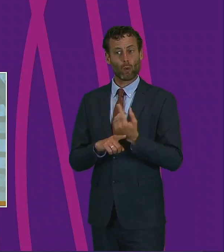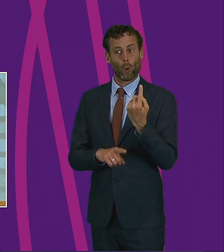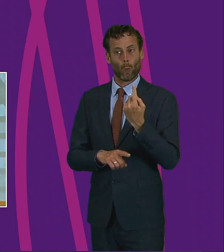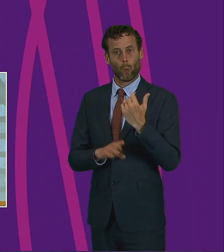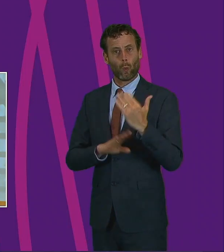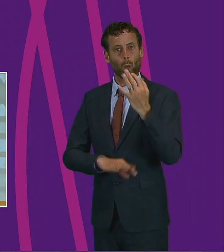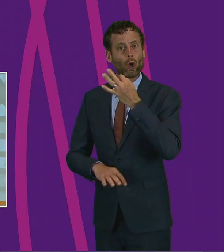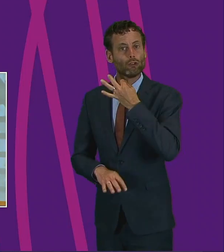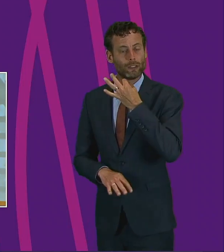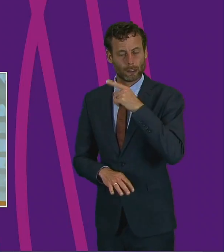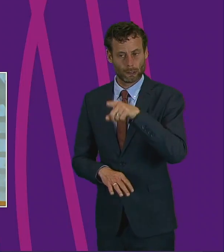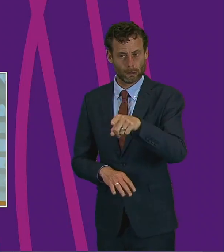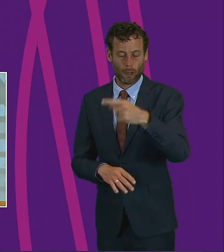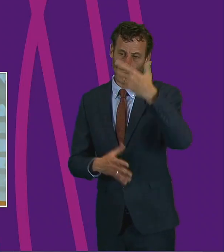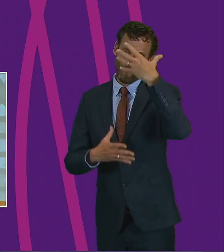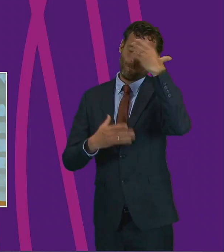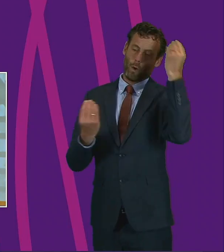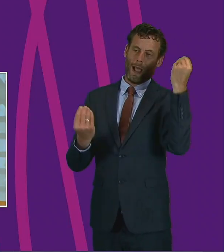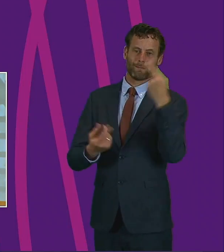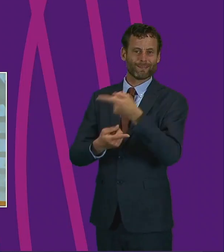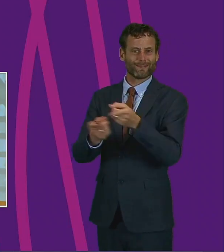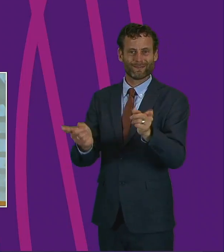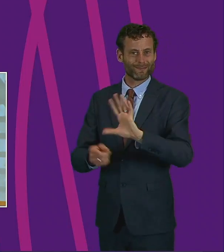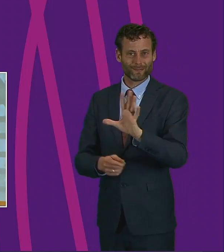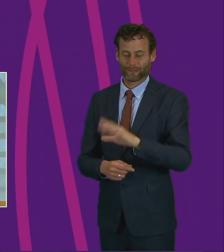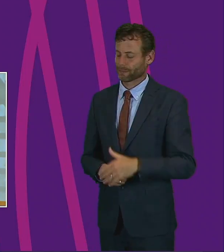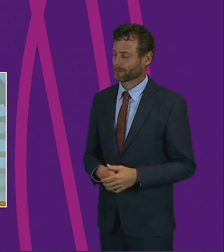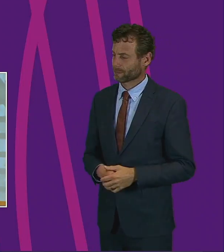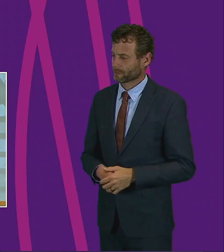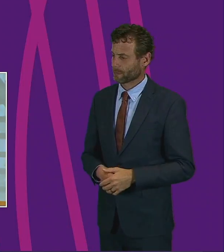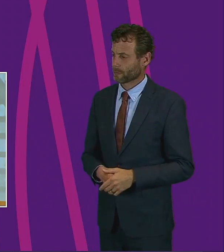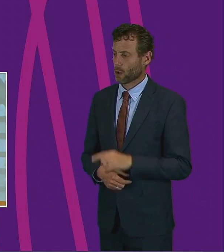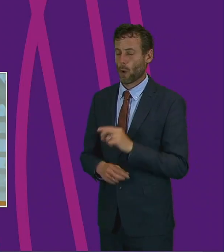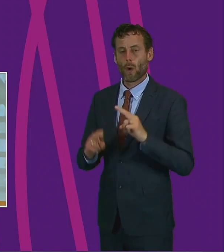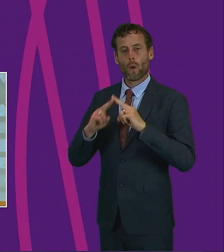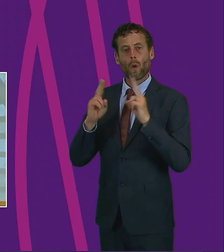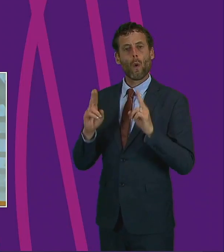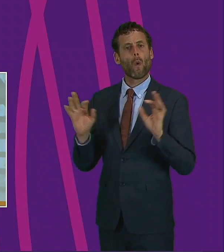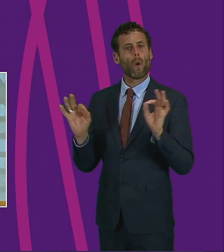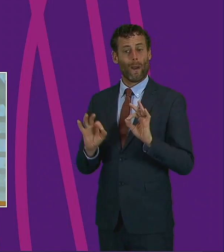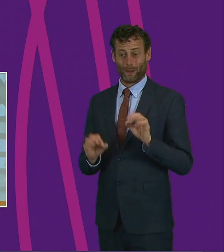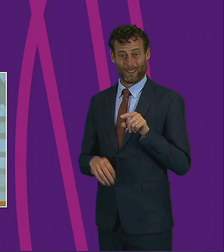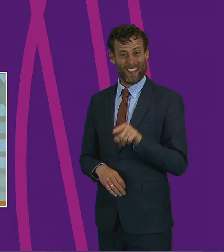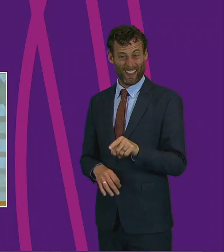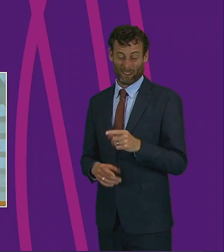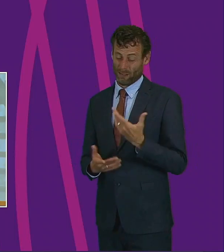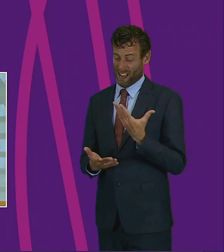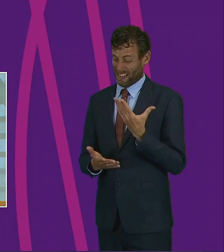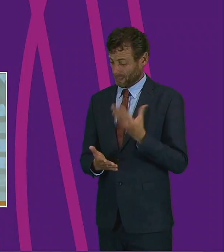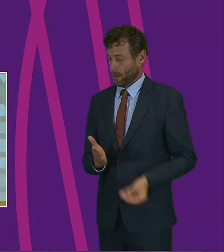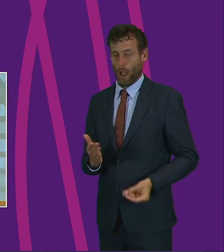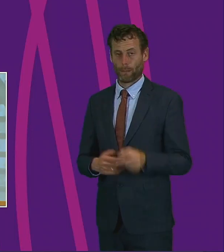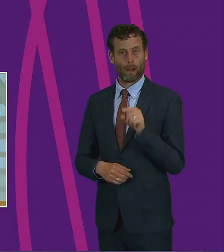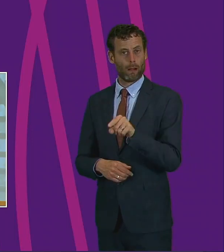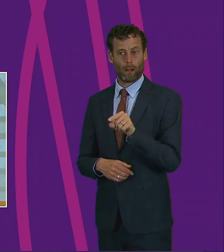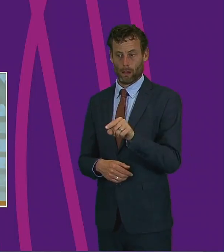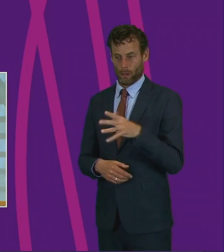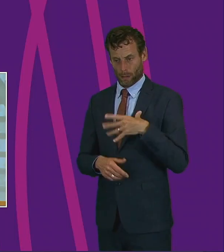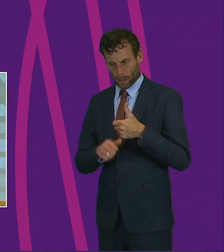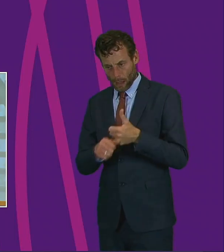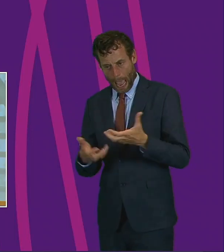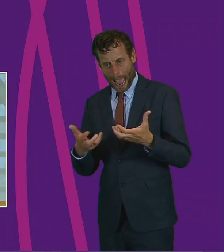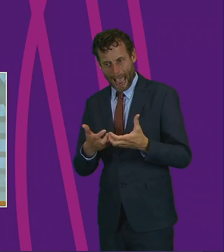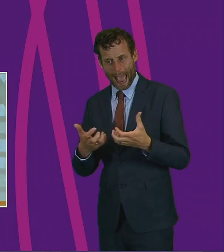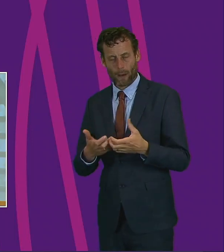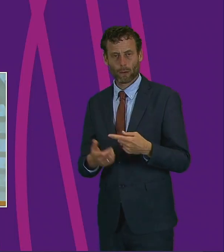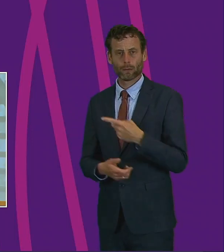left behind in our communities. Homeless is a perfect example of this, and I was delighted to see that John Spark from Crisis is going to be the leader in the homeless